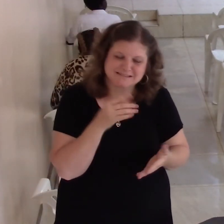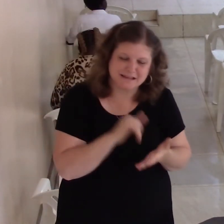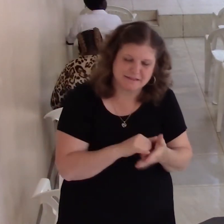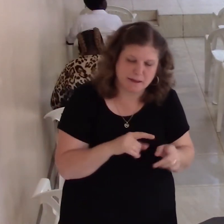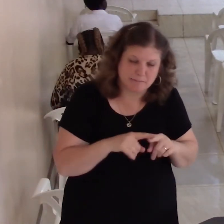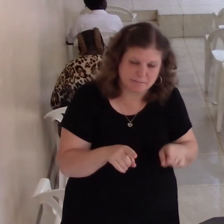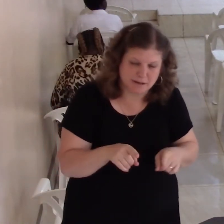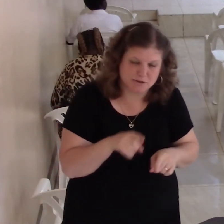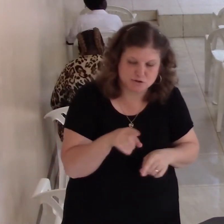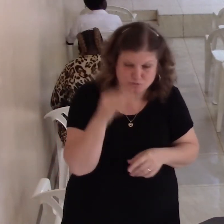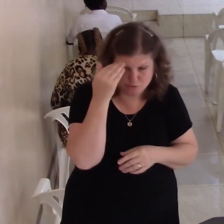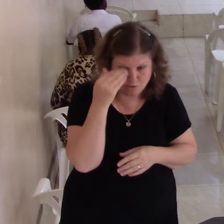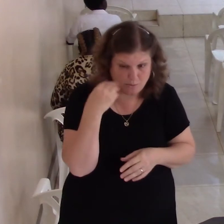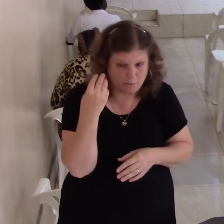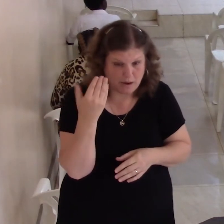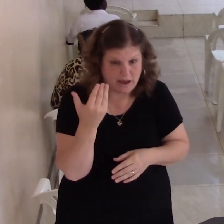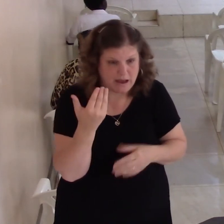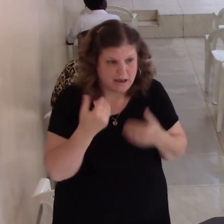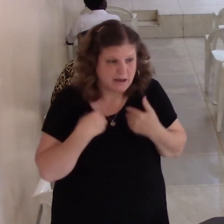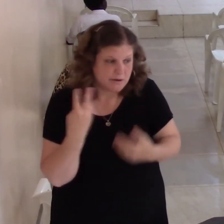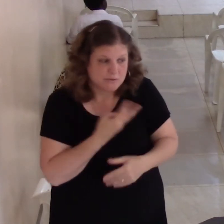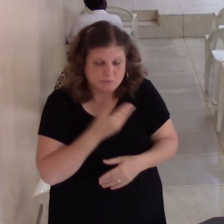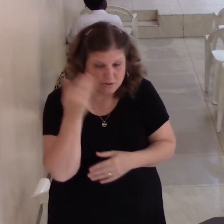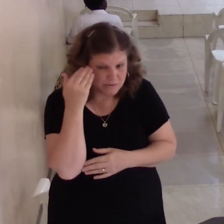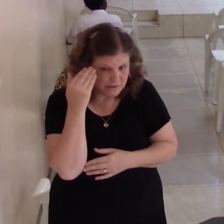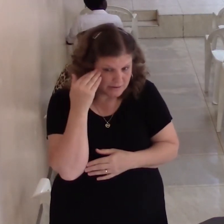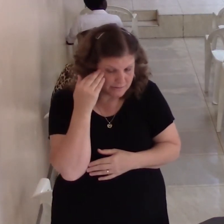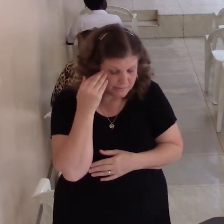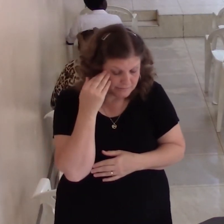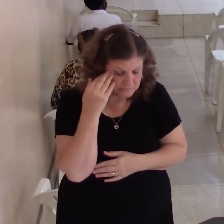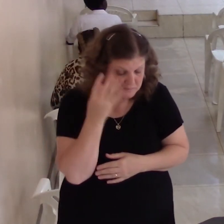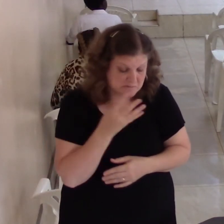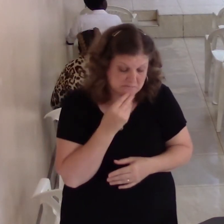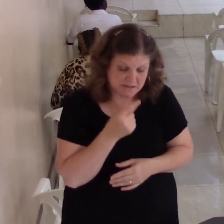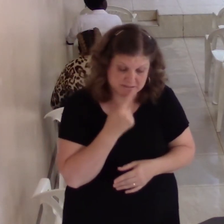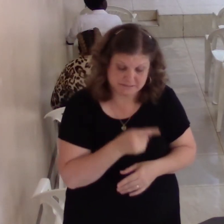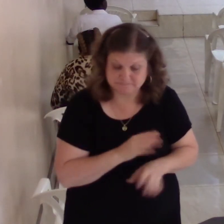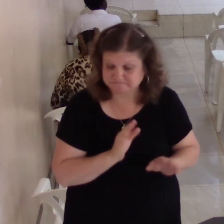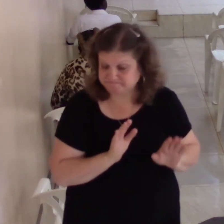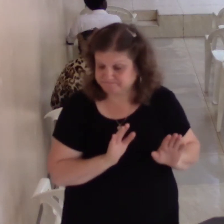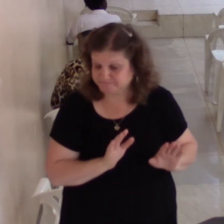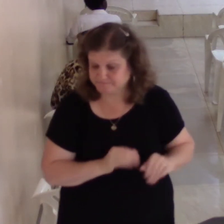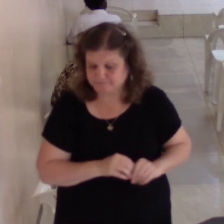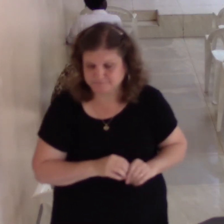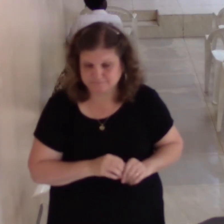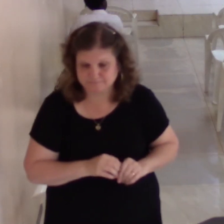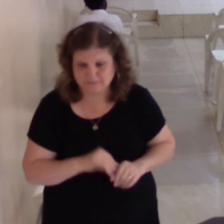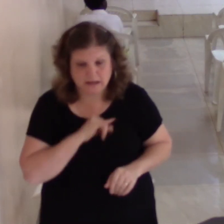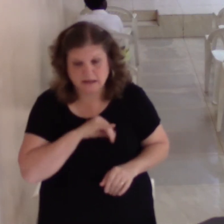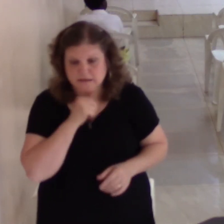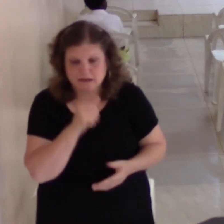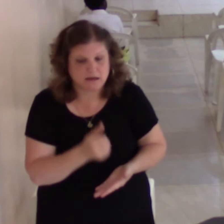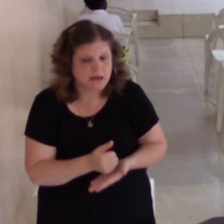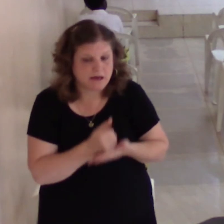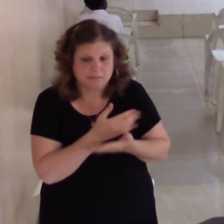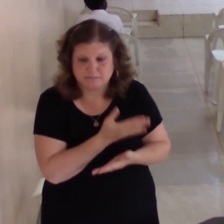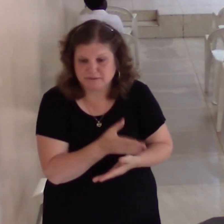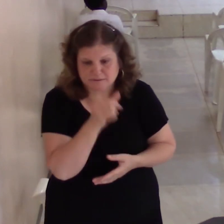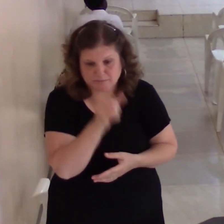Huh? The mic said come on. I can't help this one. He's not even thankful for what they've done. Let me find